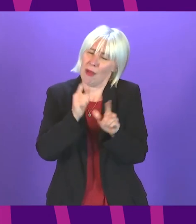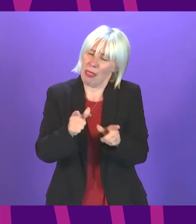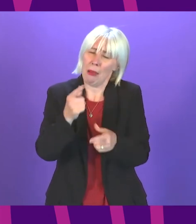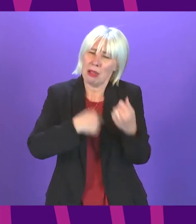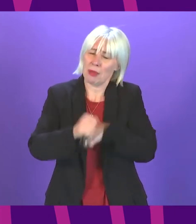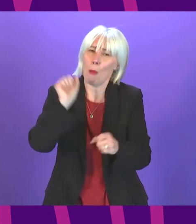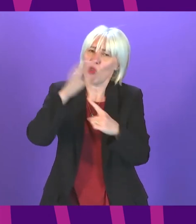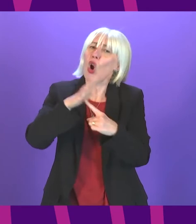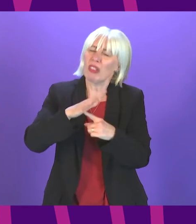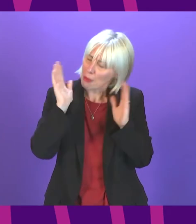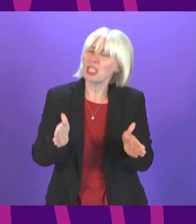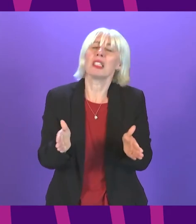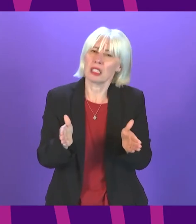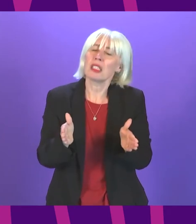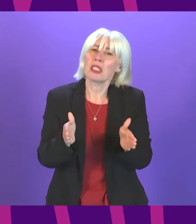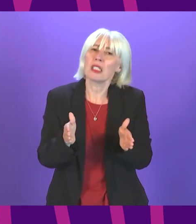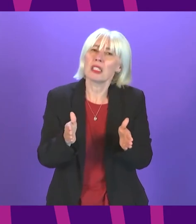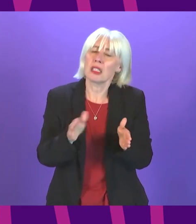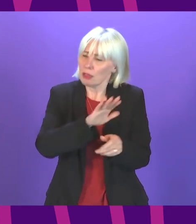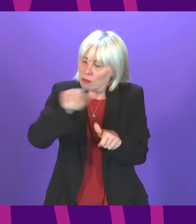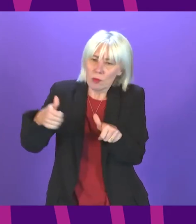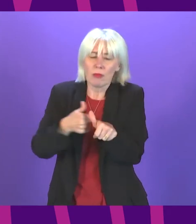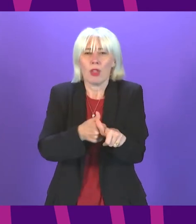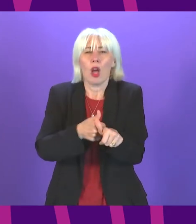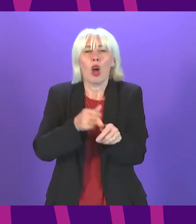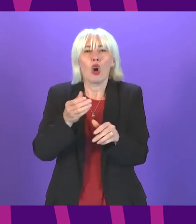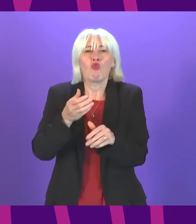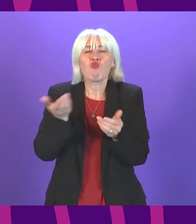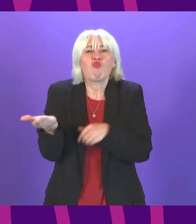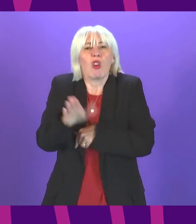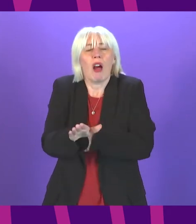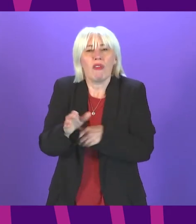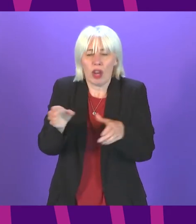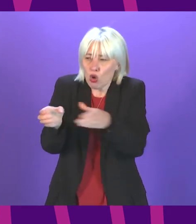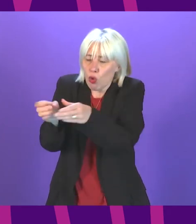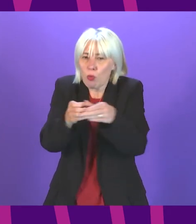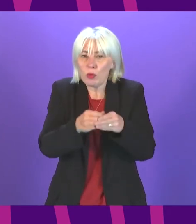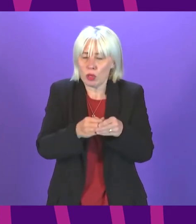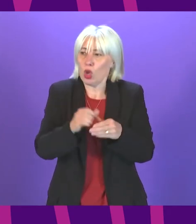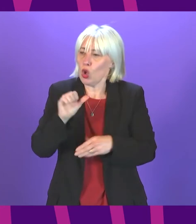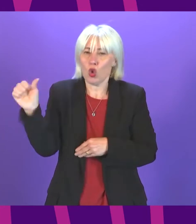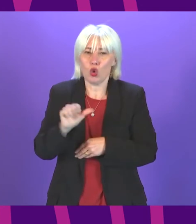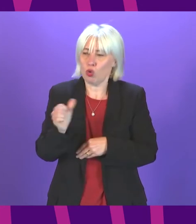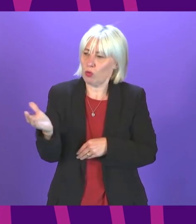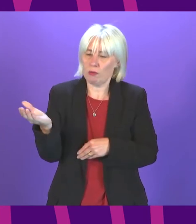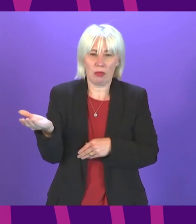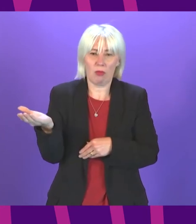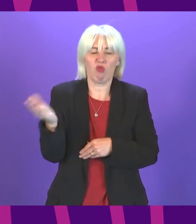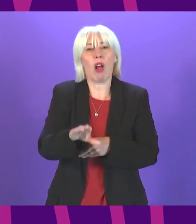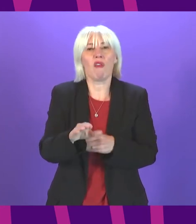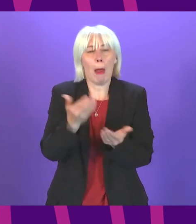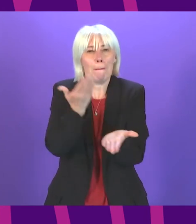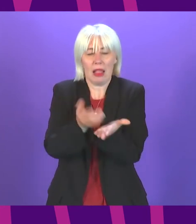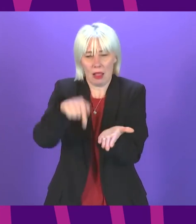priority with the backing of recovery groups the Scottish Conservatives will bring forward a bold and ambitious right to recovery bill to parliament